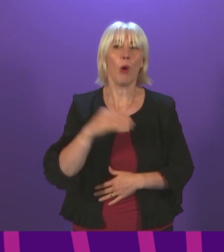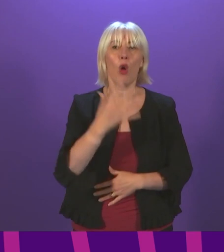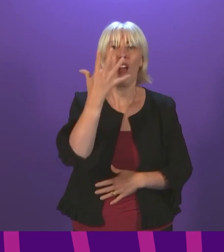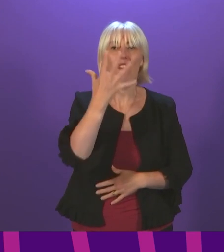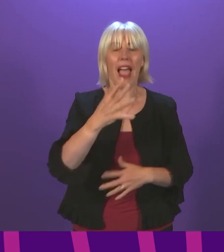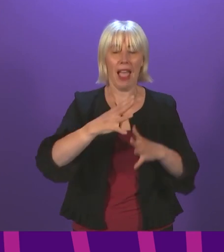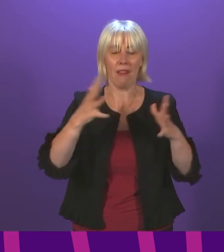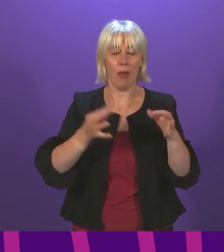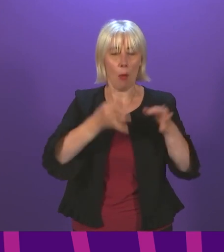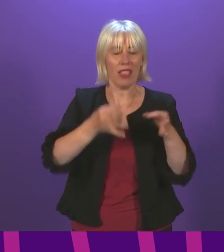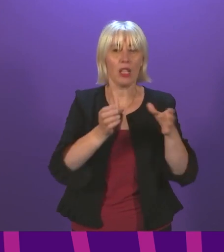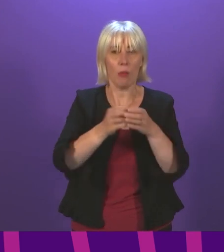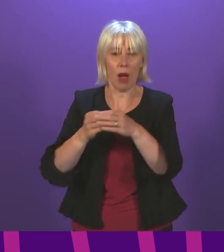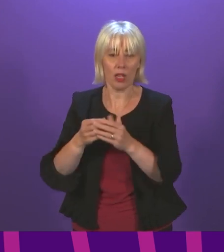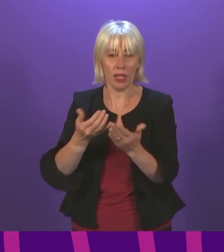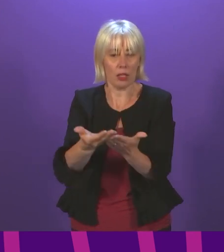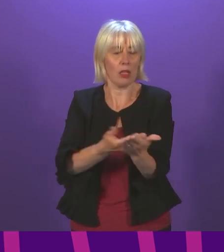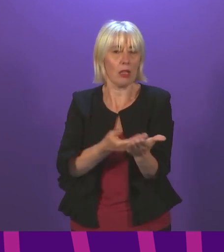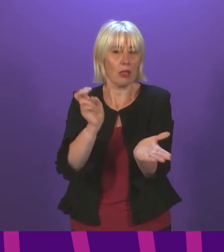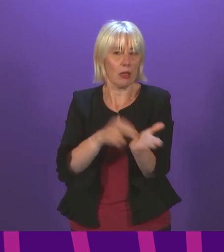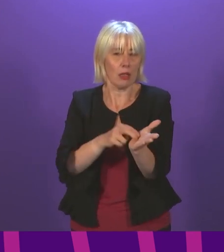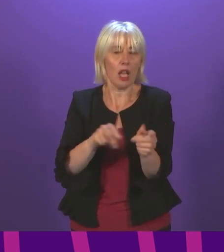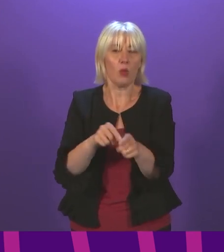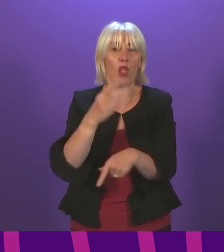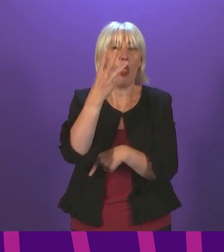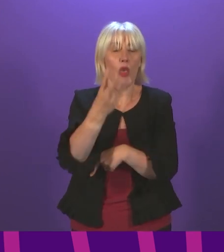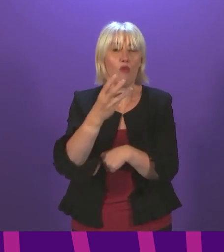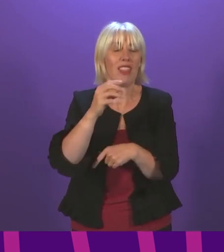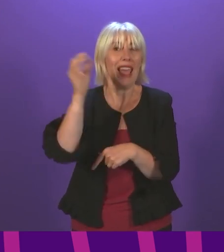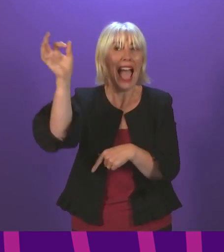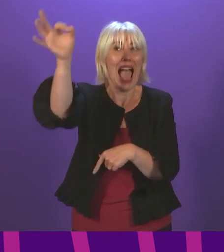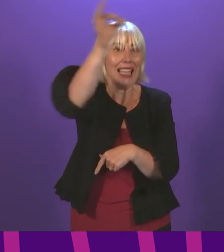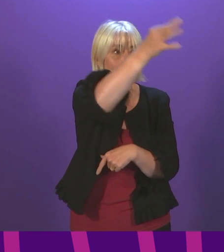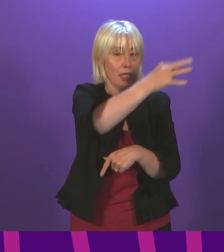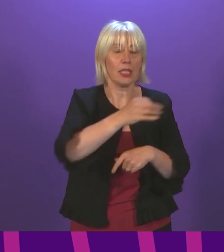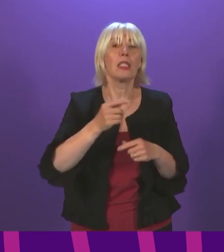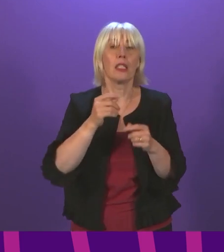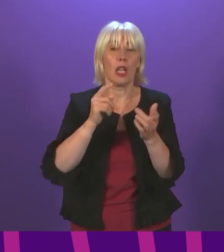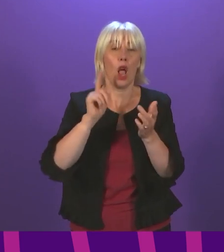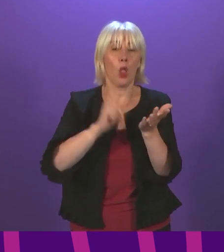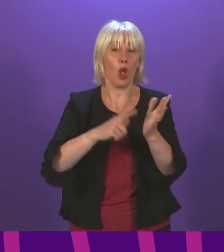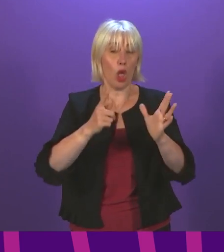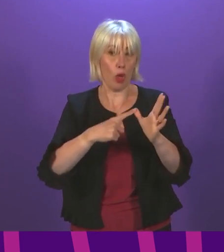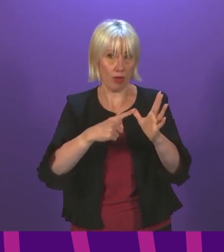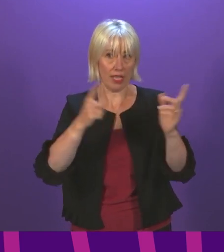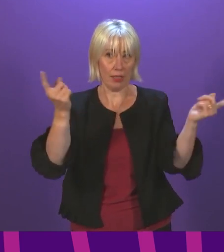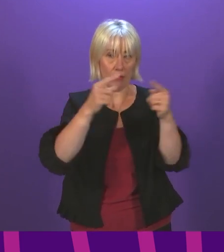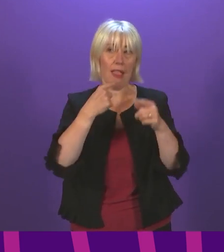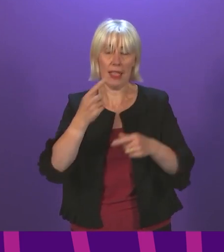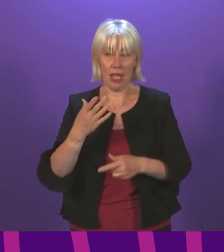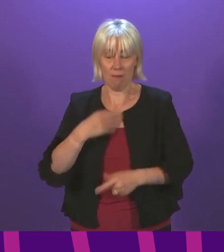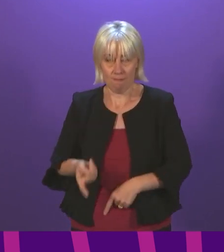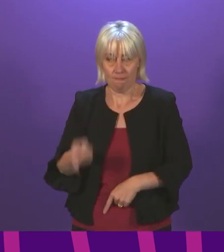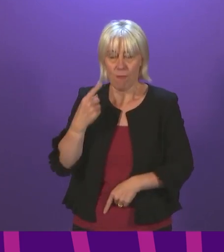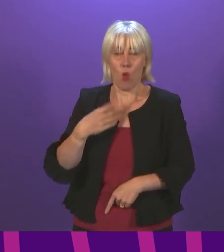political parties as well as the three island local authority leaders calling for an urgent meeting with the Transport Minister in light of